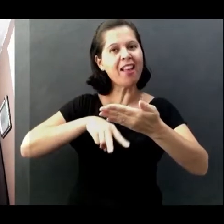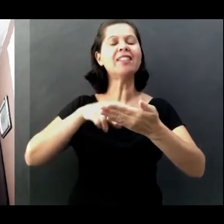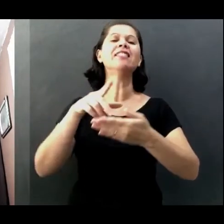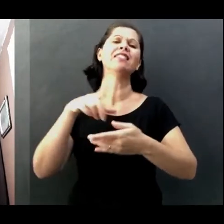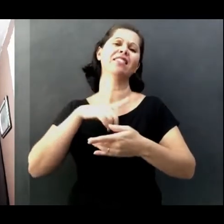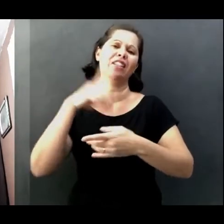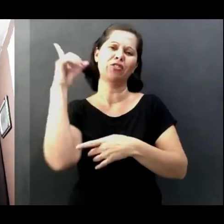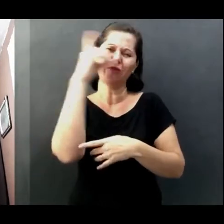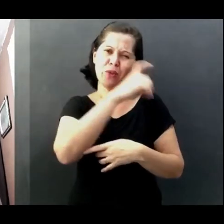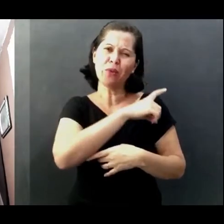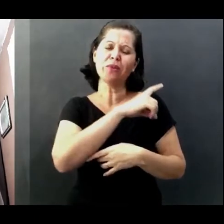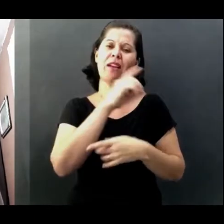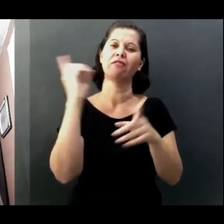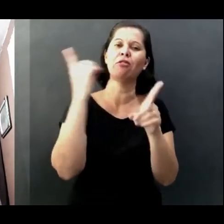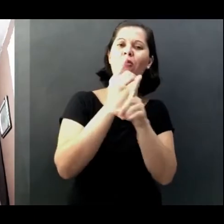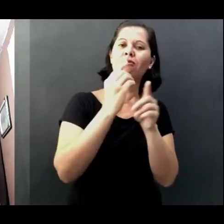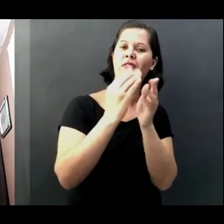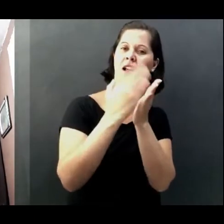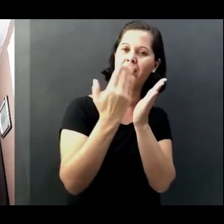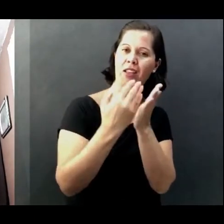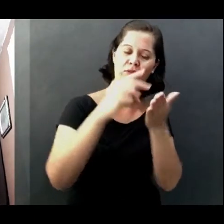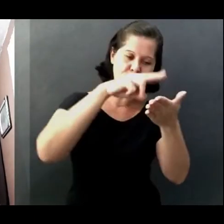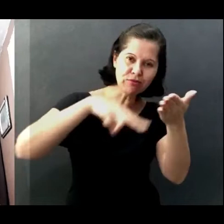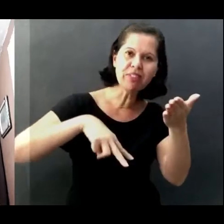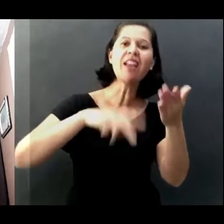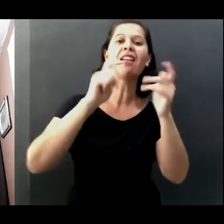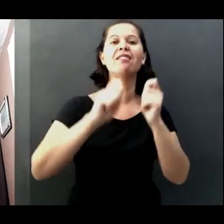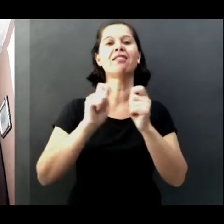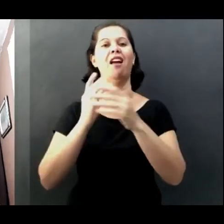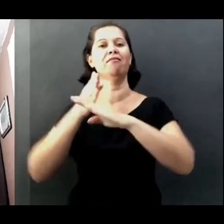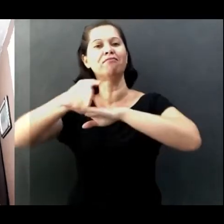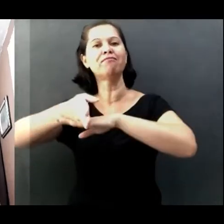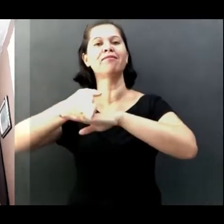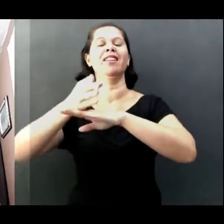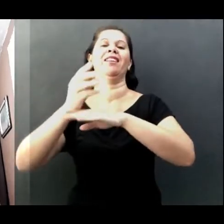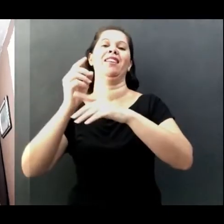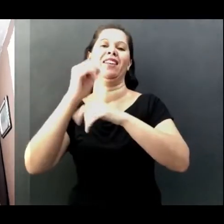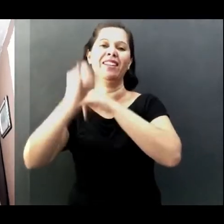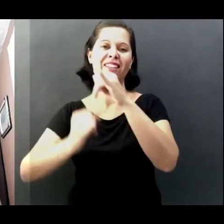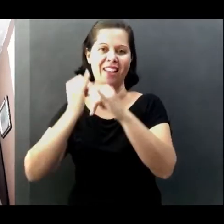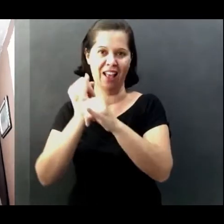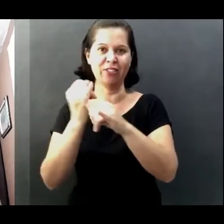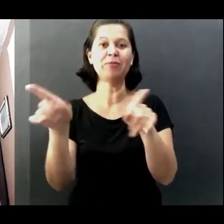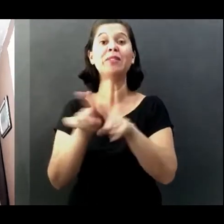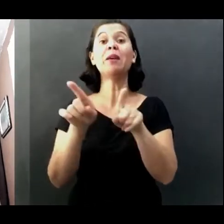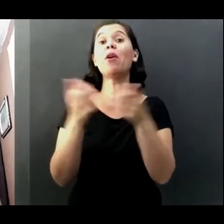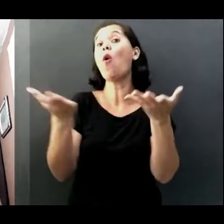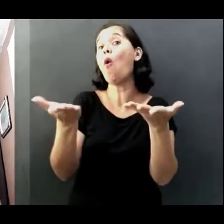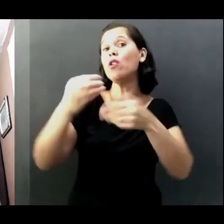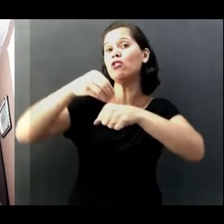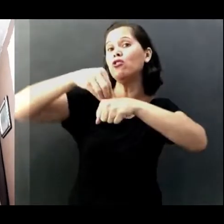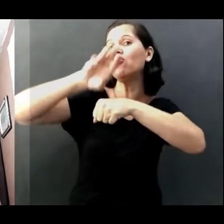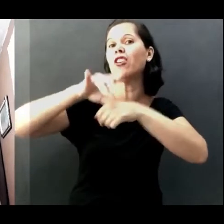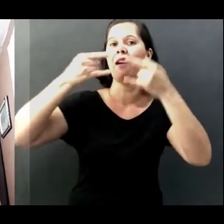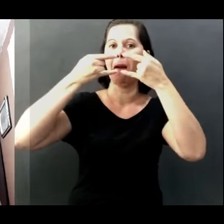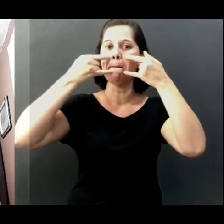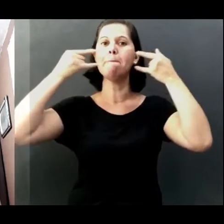them there. So now I want to give you a tip on mask, ok? Cause we that are in this situation and